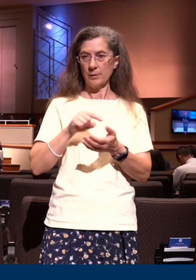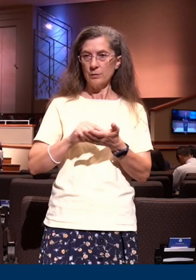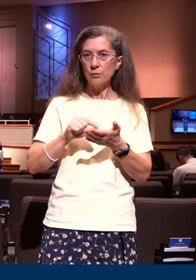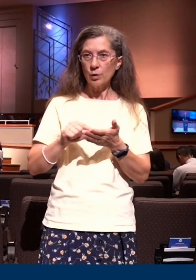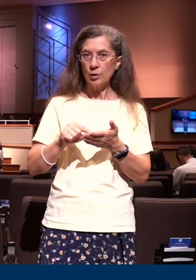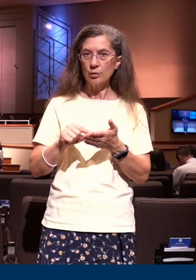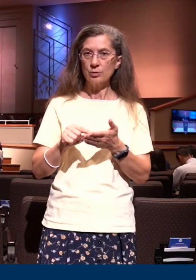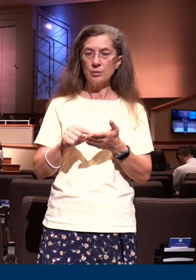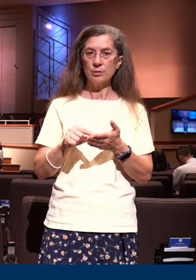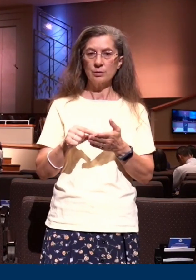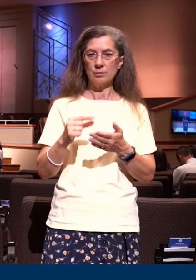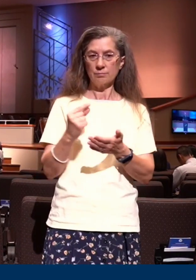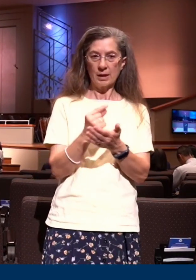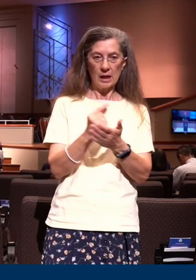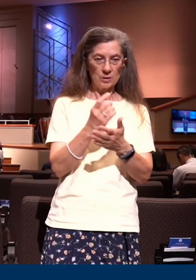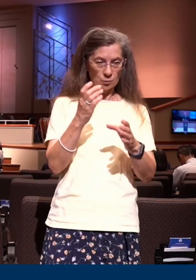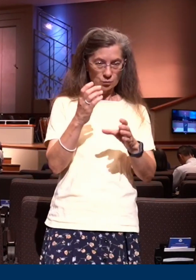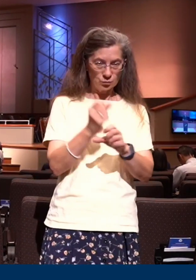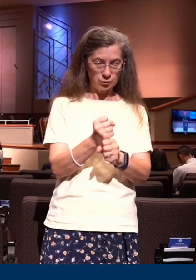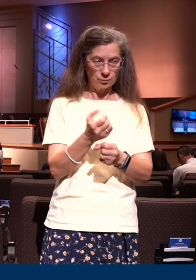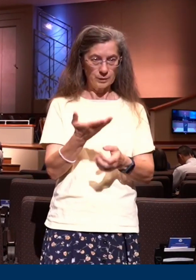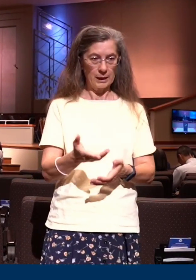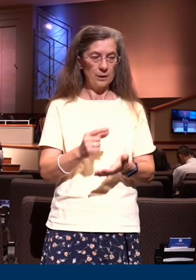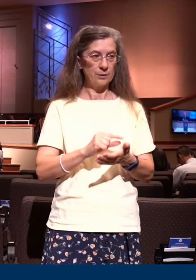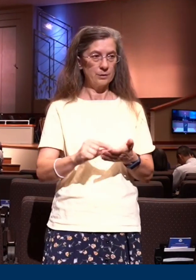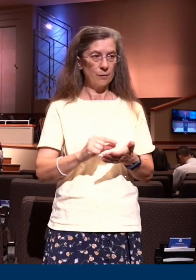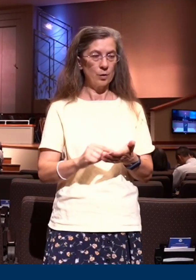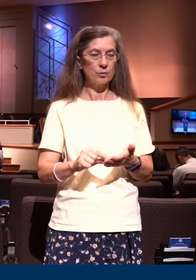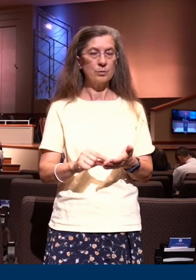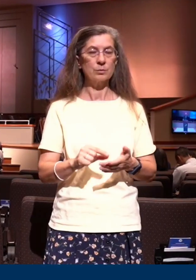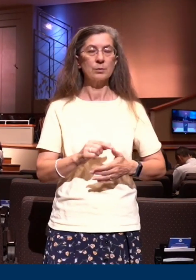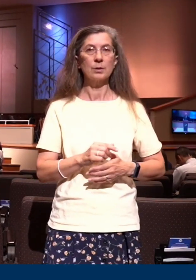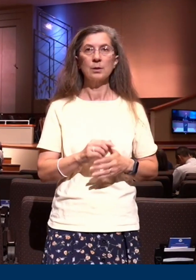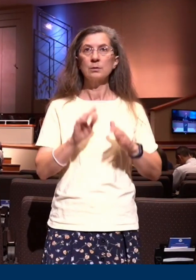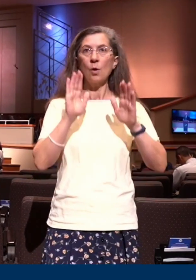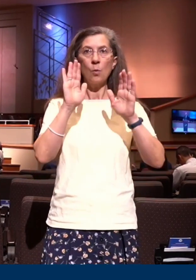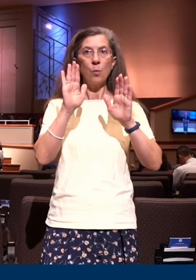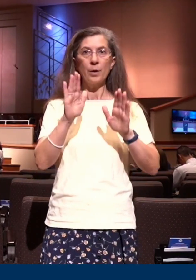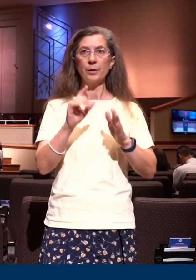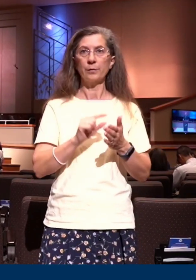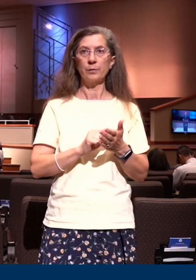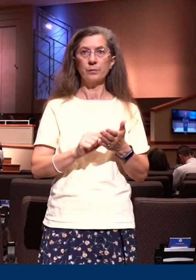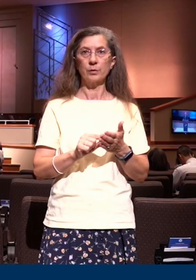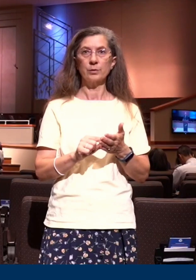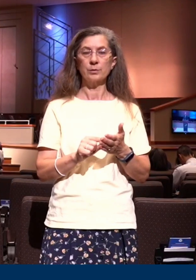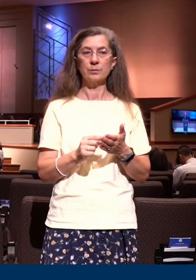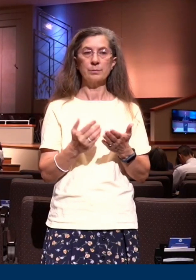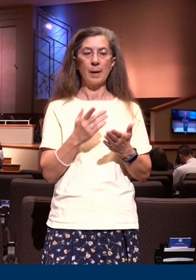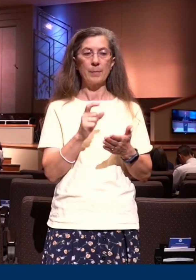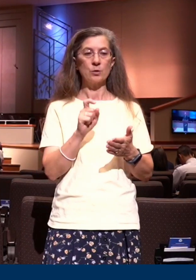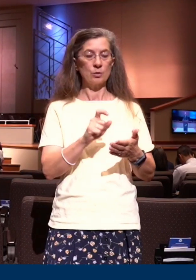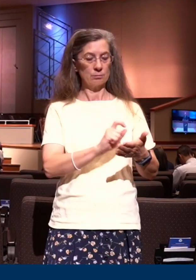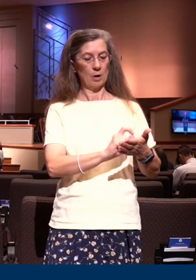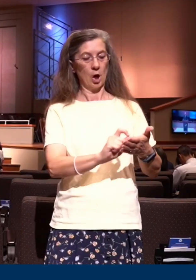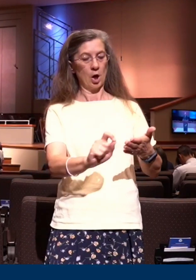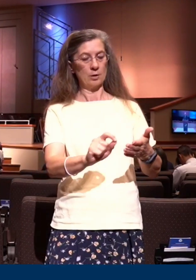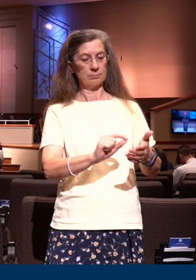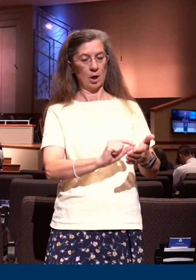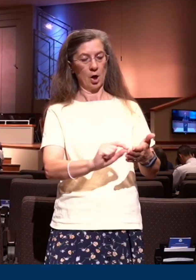just like John 3 16 and and yet this is such a wonderful verse if you haven't underlined it it's a great verse for soul winning it's a